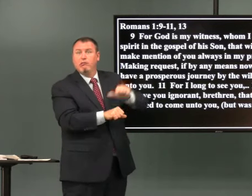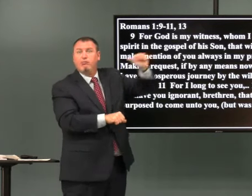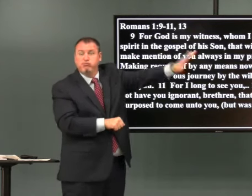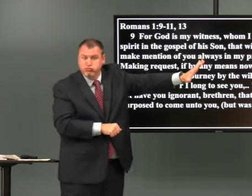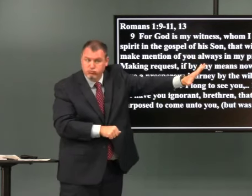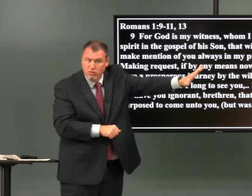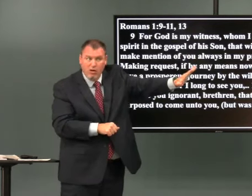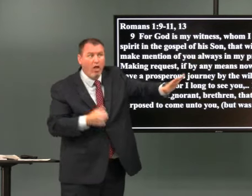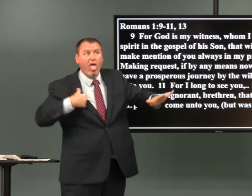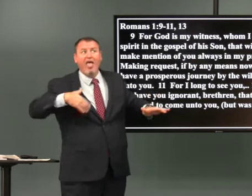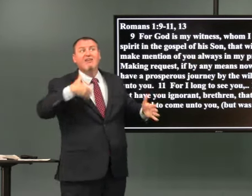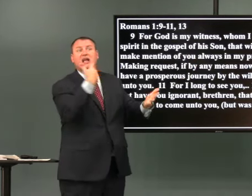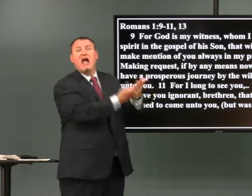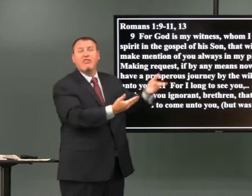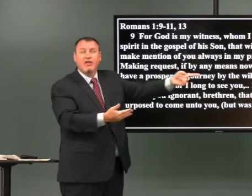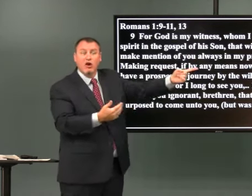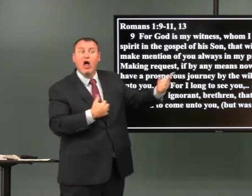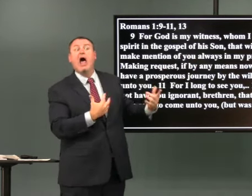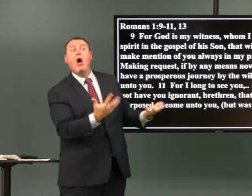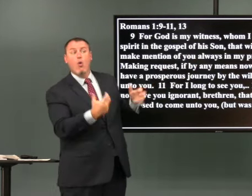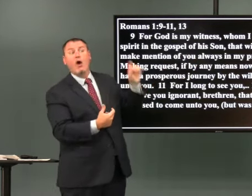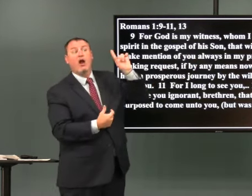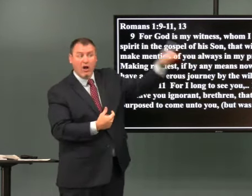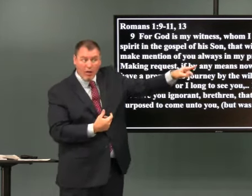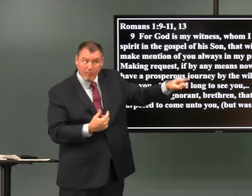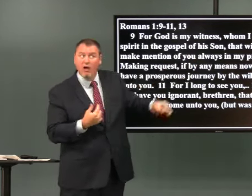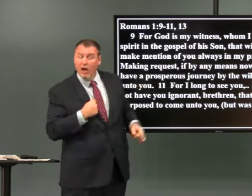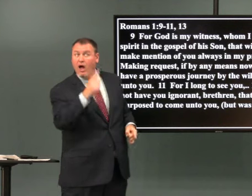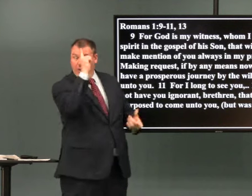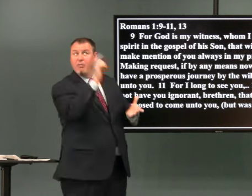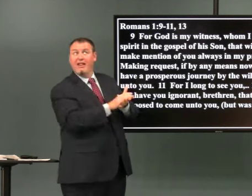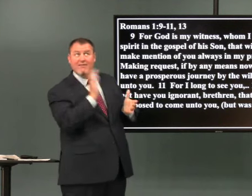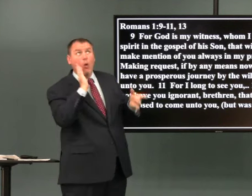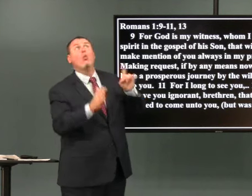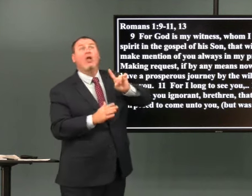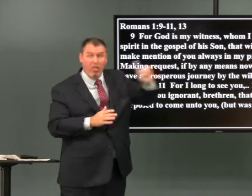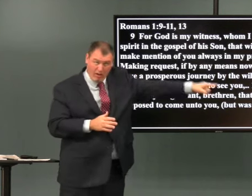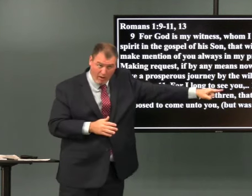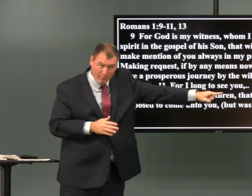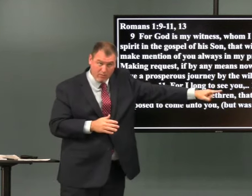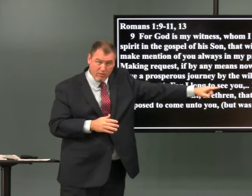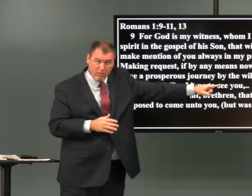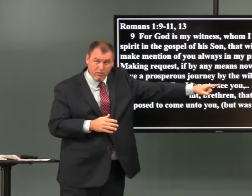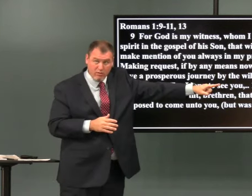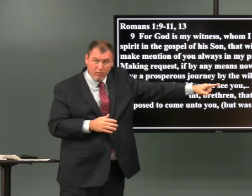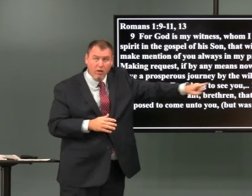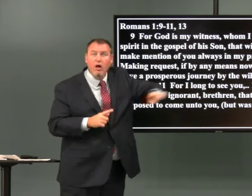he is writing the letter ahead and say i'm not there yet but i believe i will come